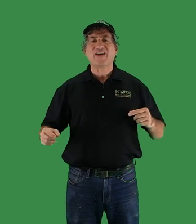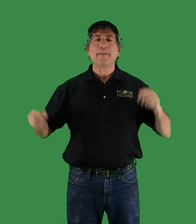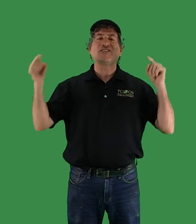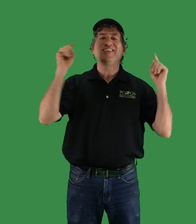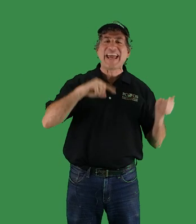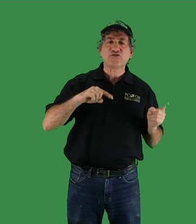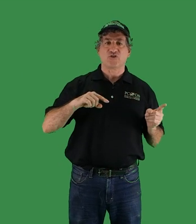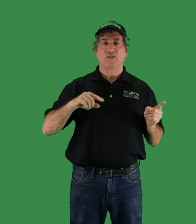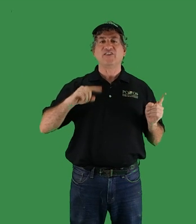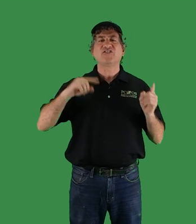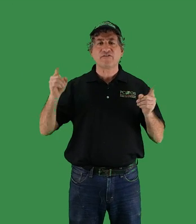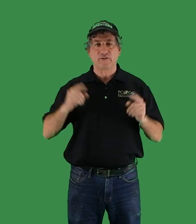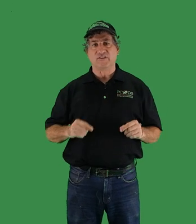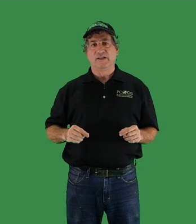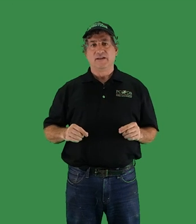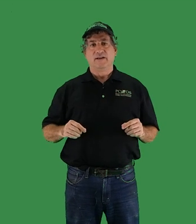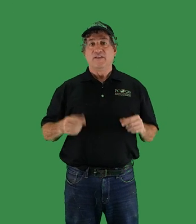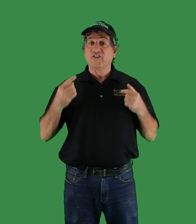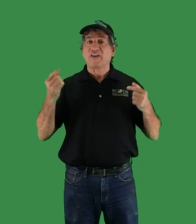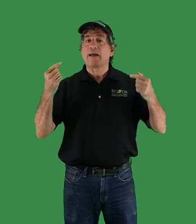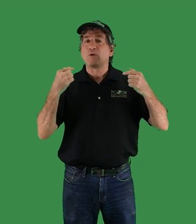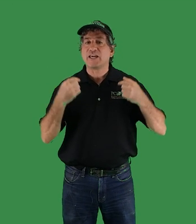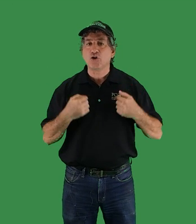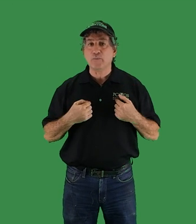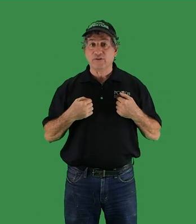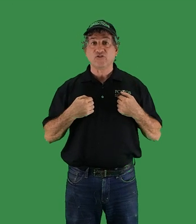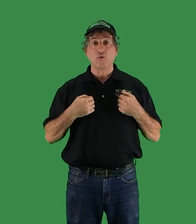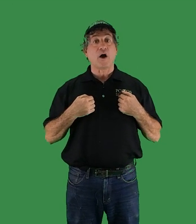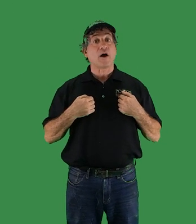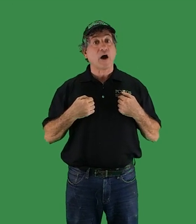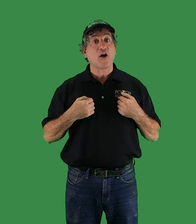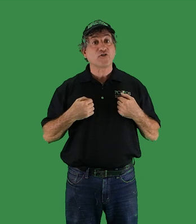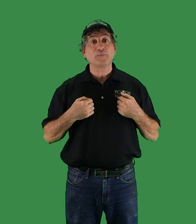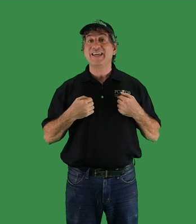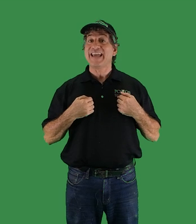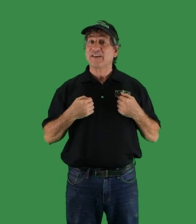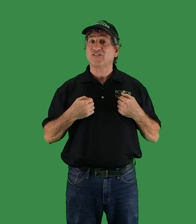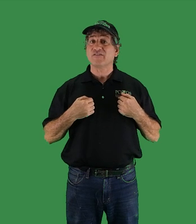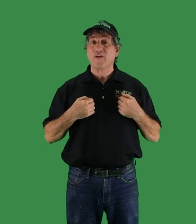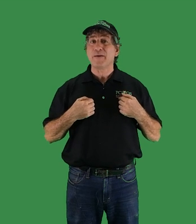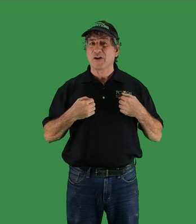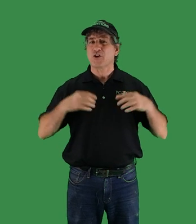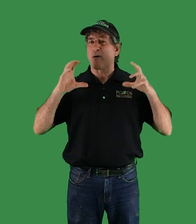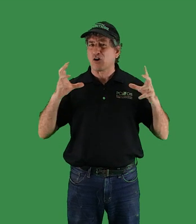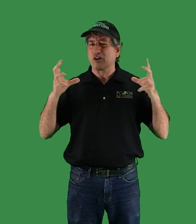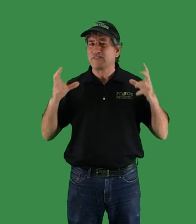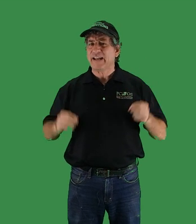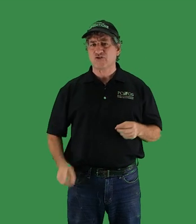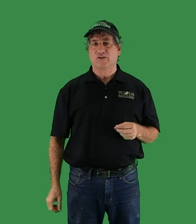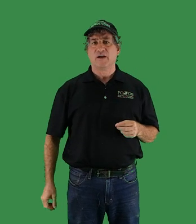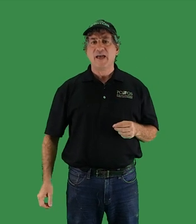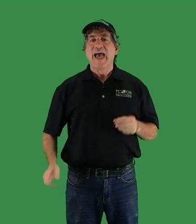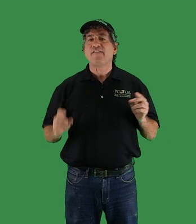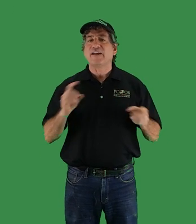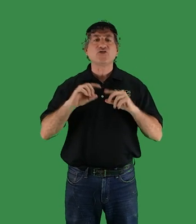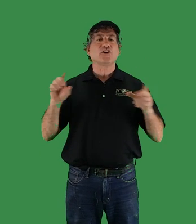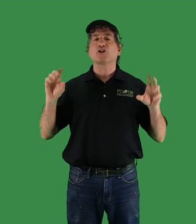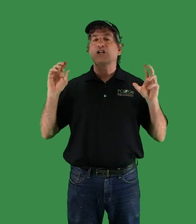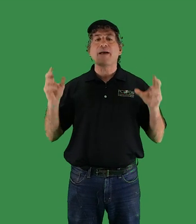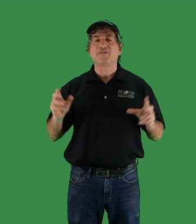time its nature is different. This time we humans, who are arguably, yes, very much a part of nature, have engineered a climate